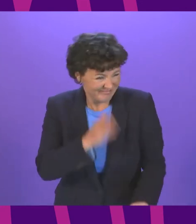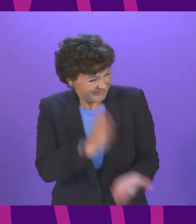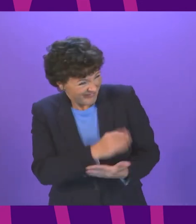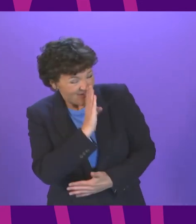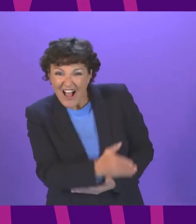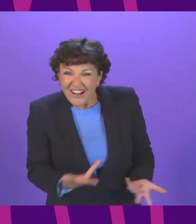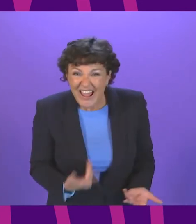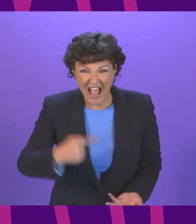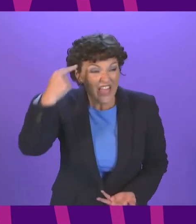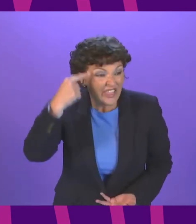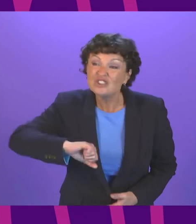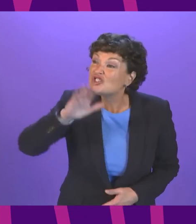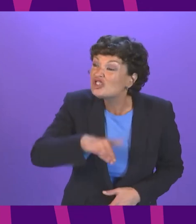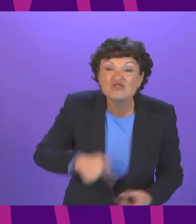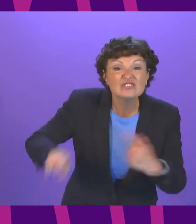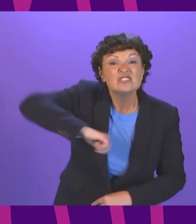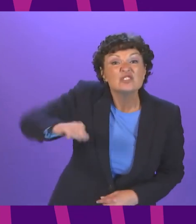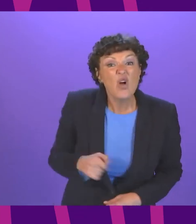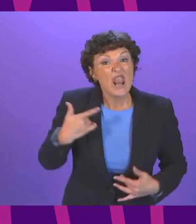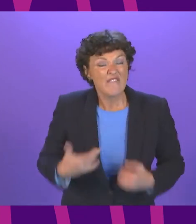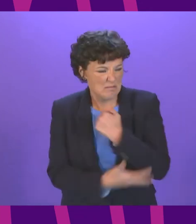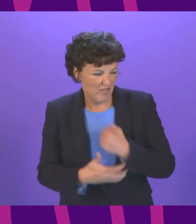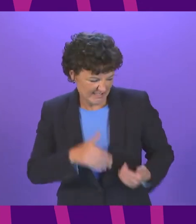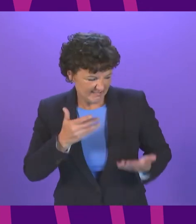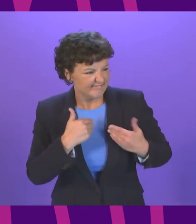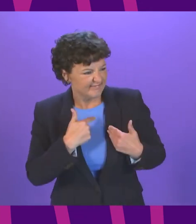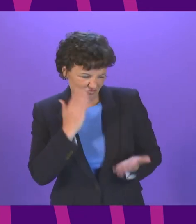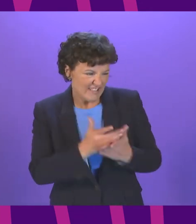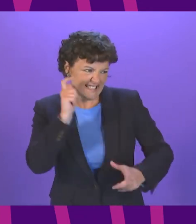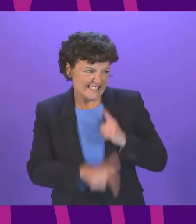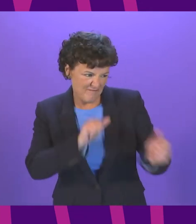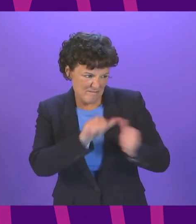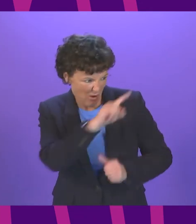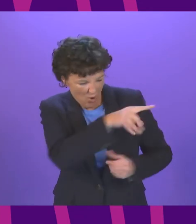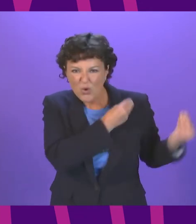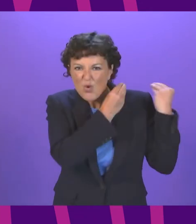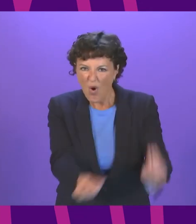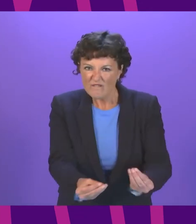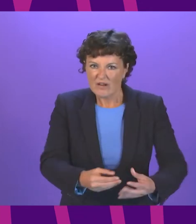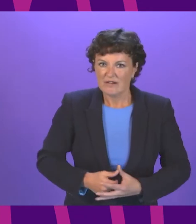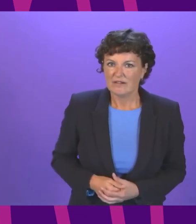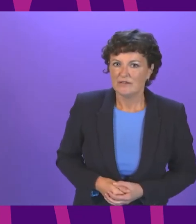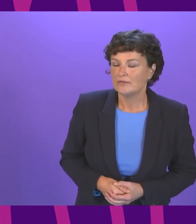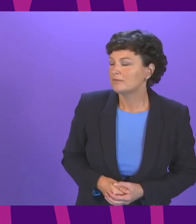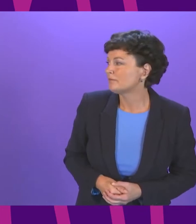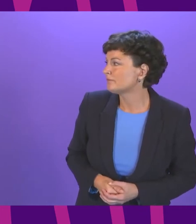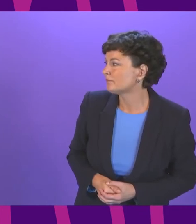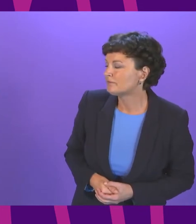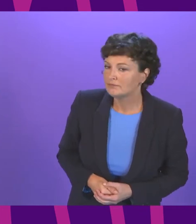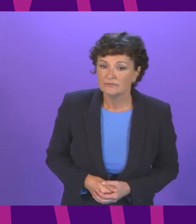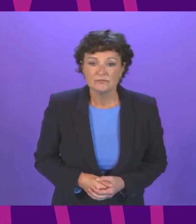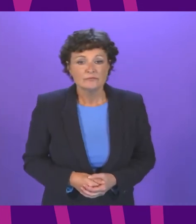I think children across Scotland living in poverty deserve better than what Anna Sarwar is offering. Anna Sarwar? I think we